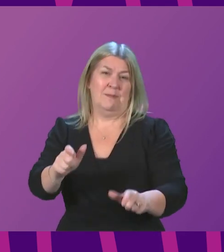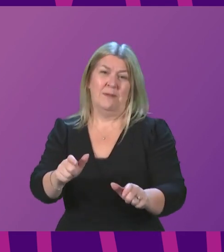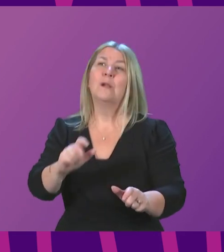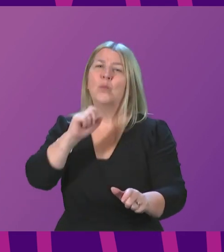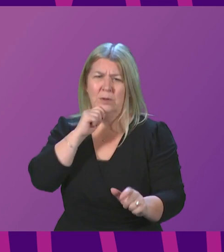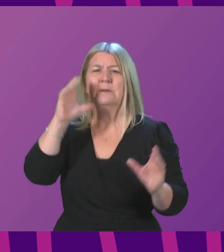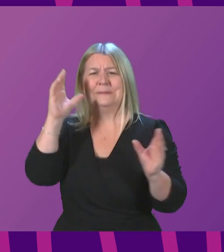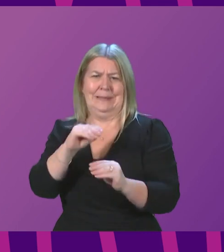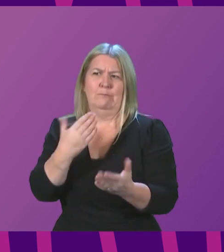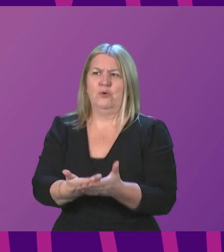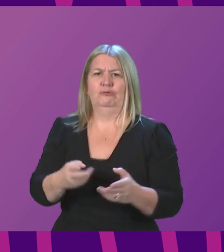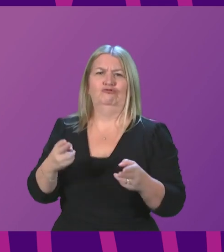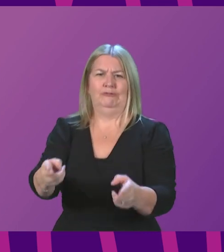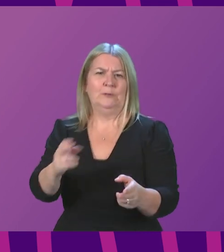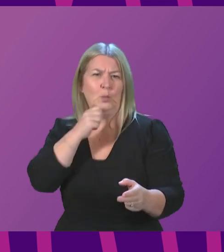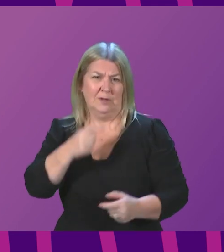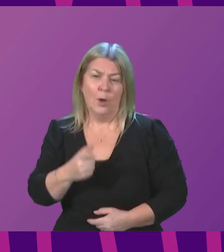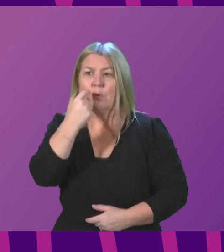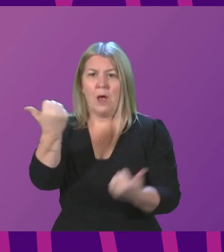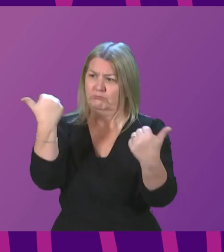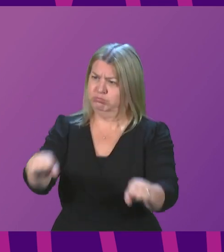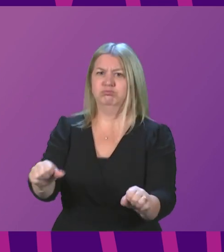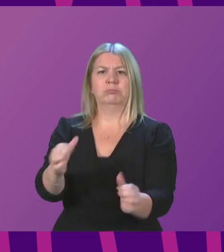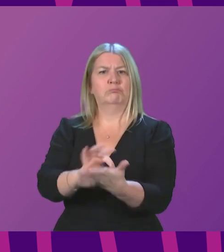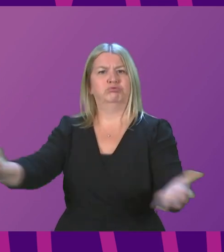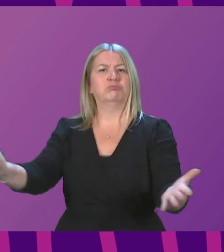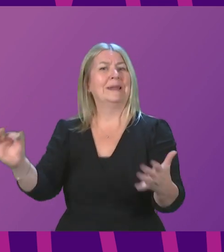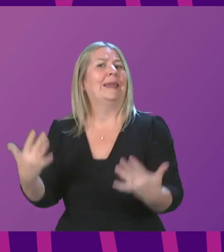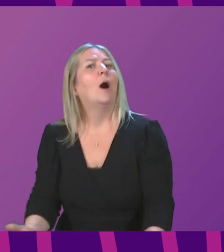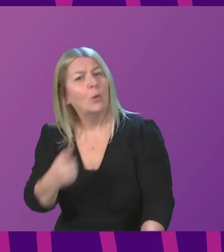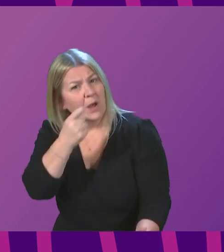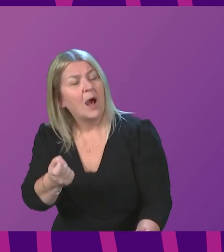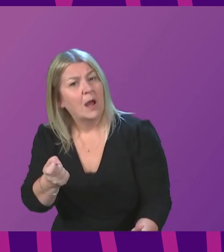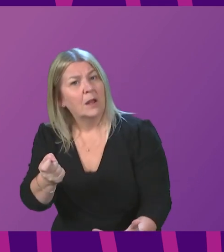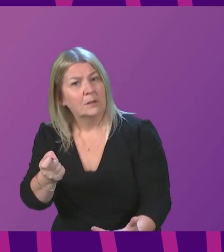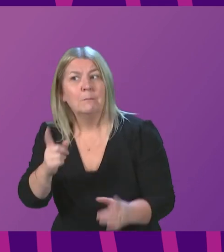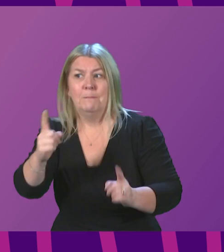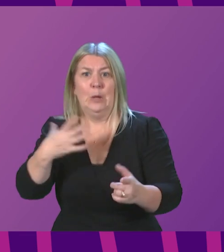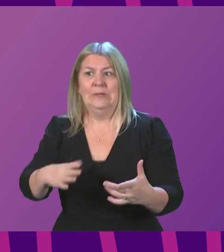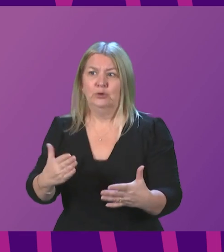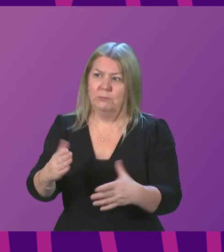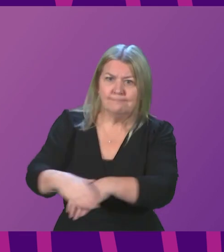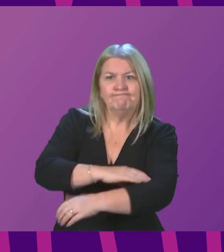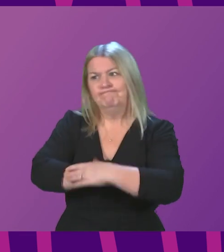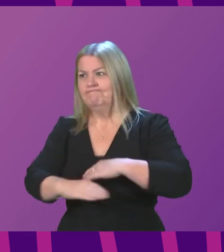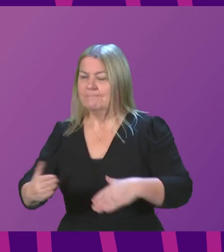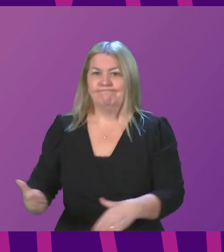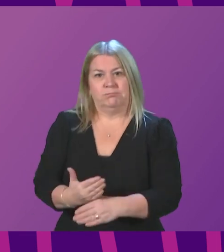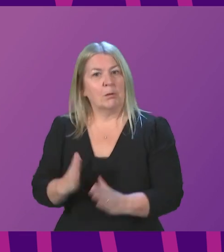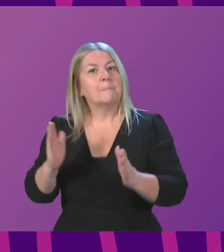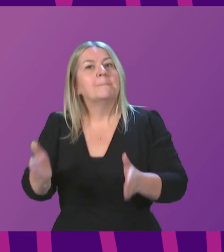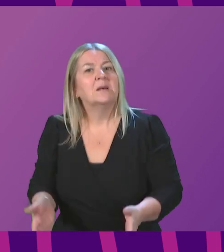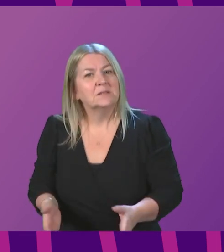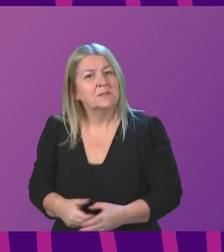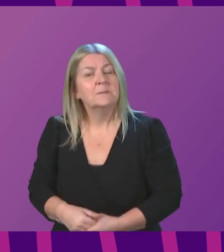We can eradicate rough sleeping now, but that means also taking real action to end homelessness too. Once people find their way